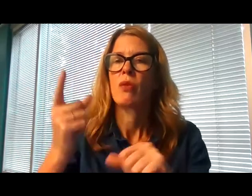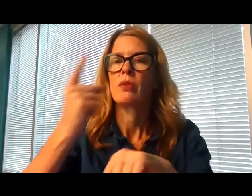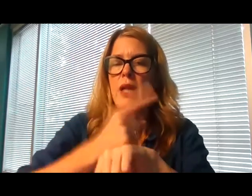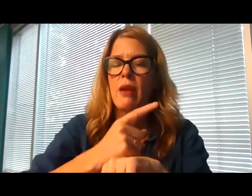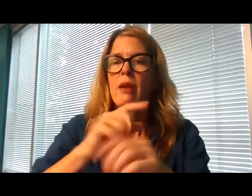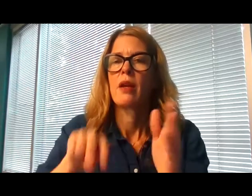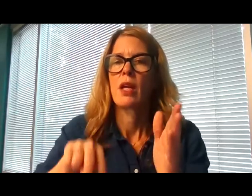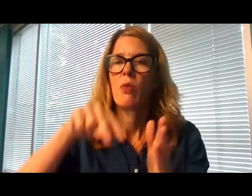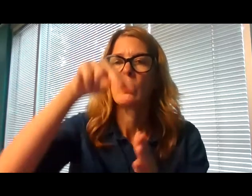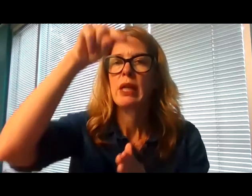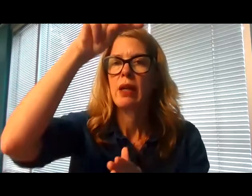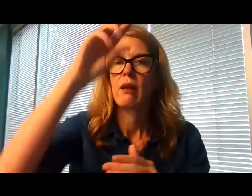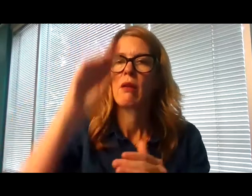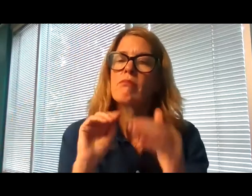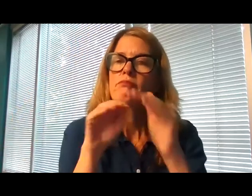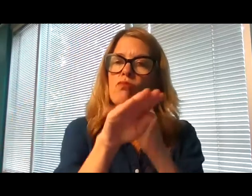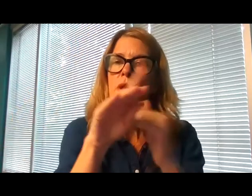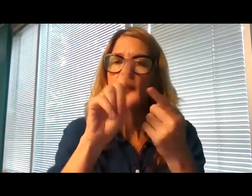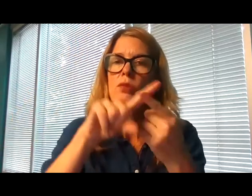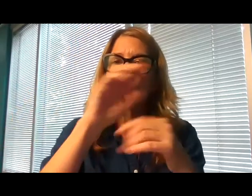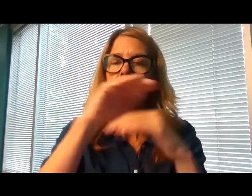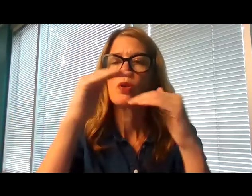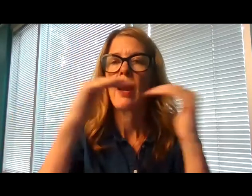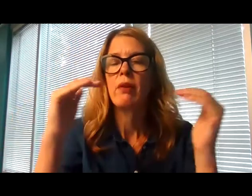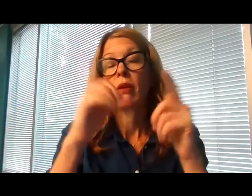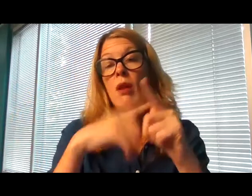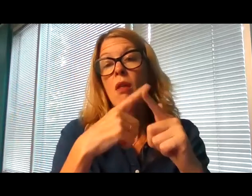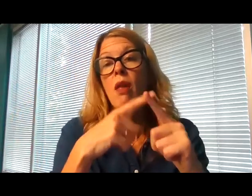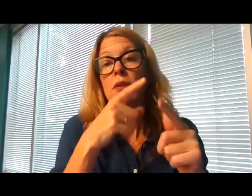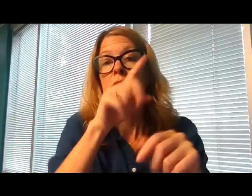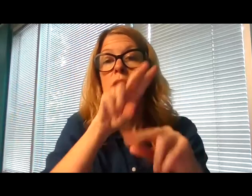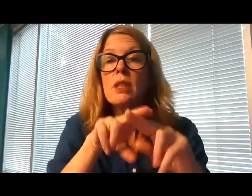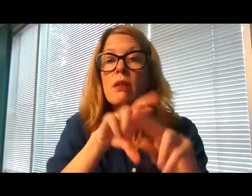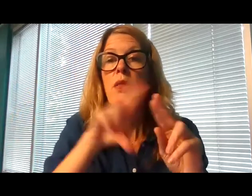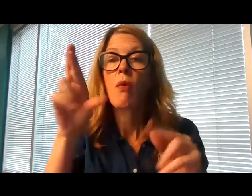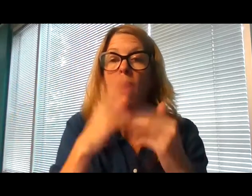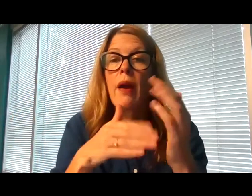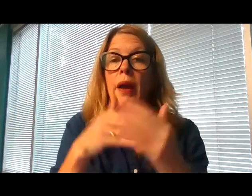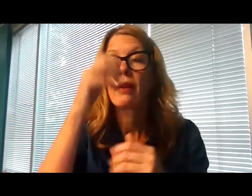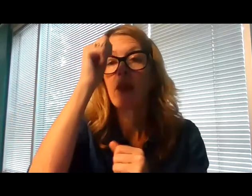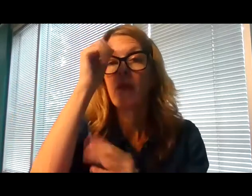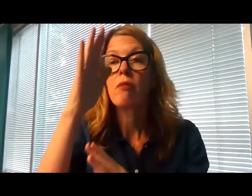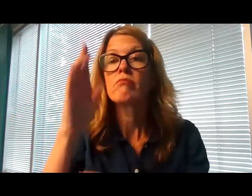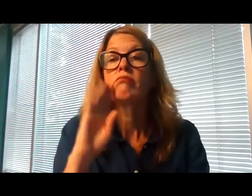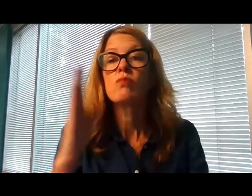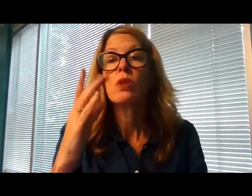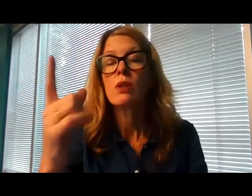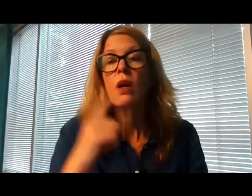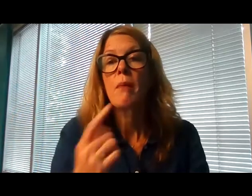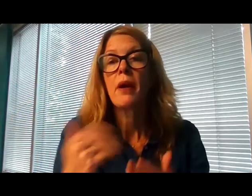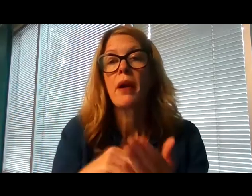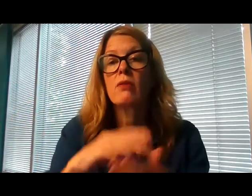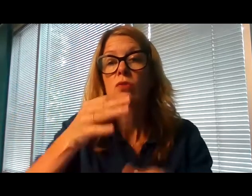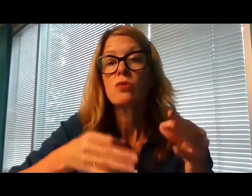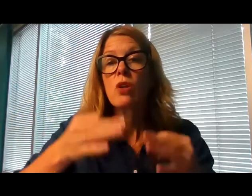He ascended into heaven, and is seated at the right hand of the Father. He will come again to judge the living and the dead.